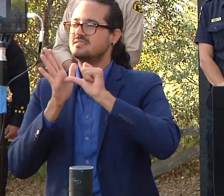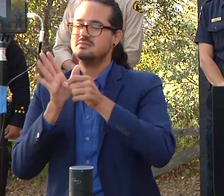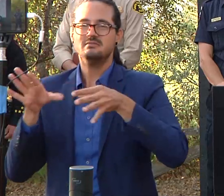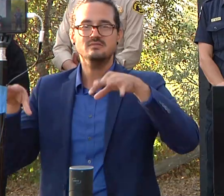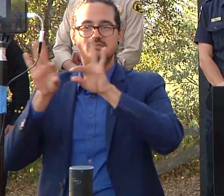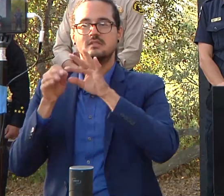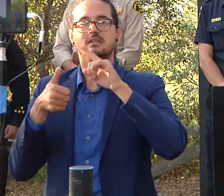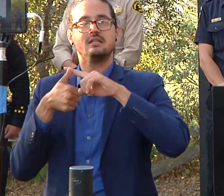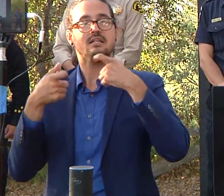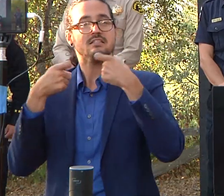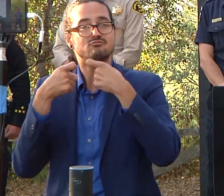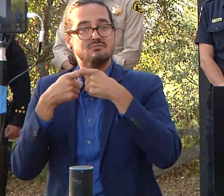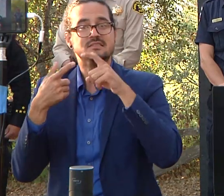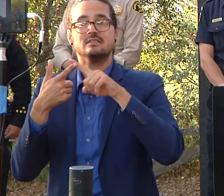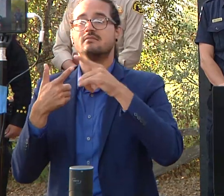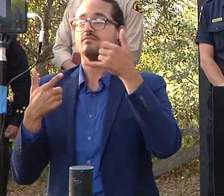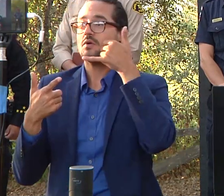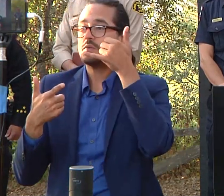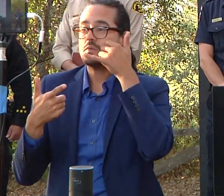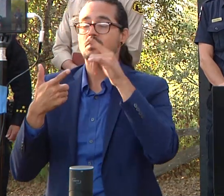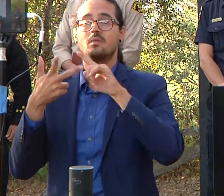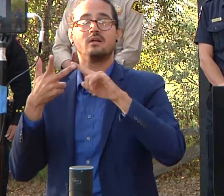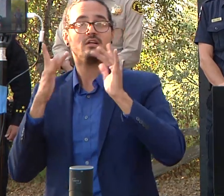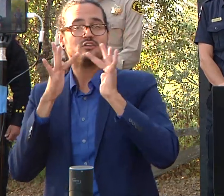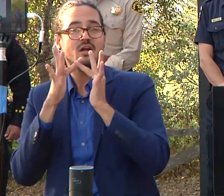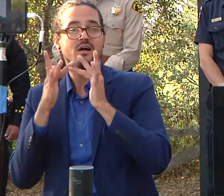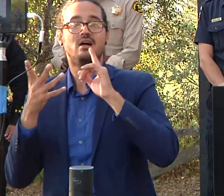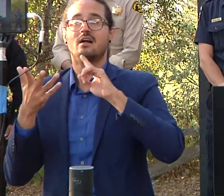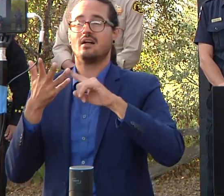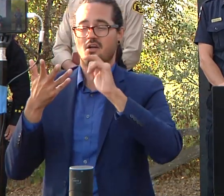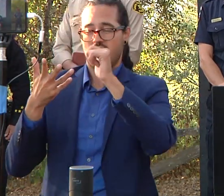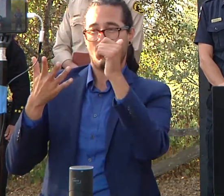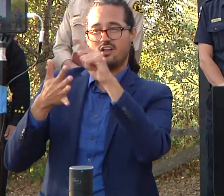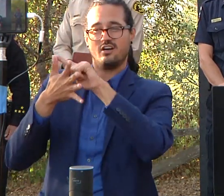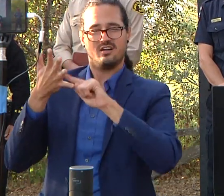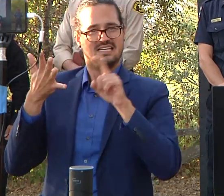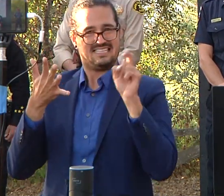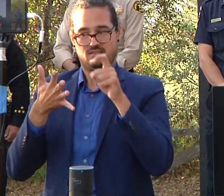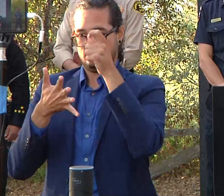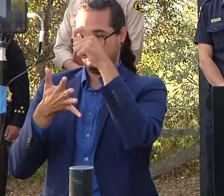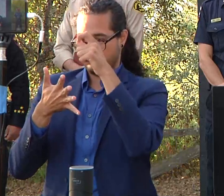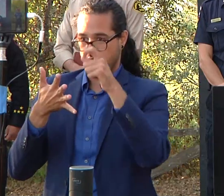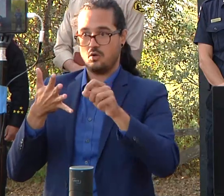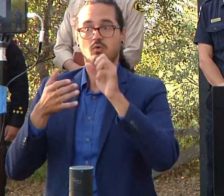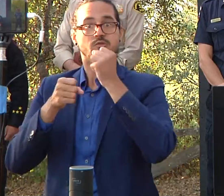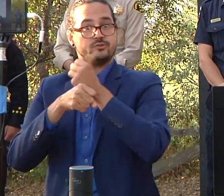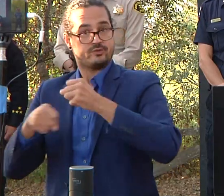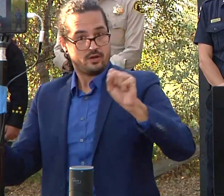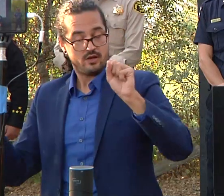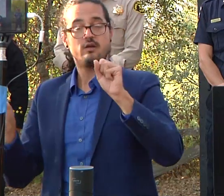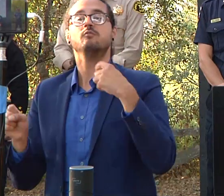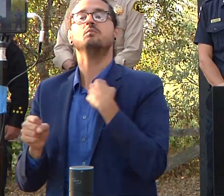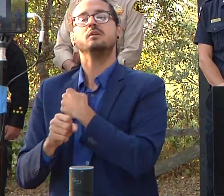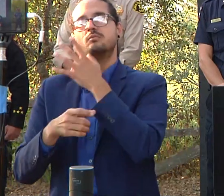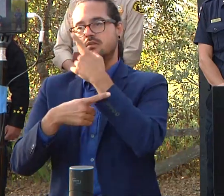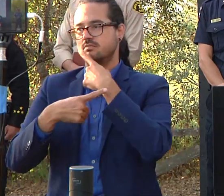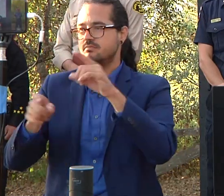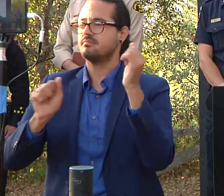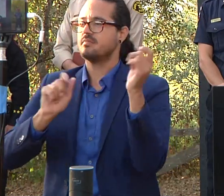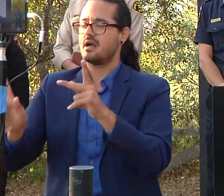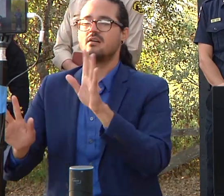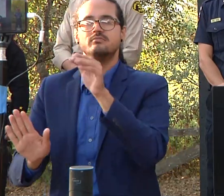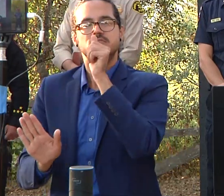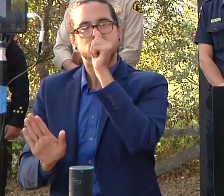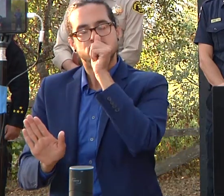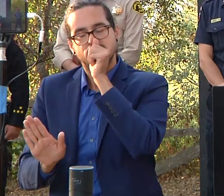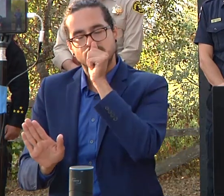communications like telephone and such so just bear with us please let us get out there and get that work done with our cooperators